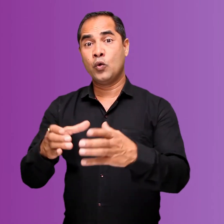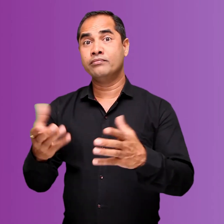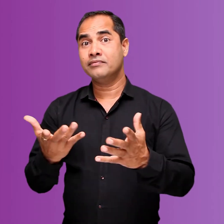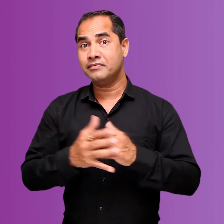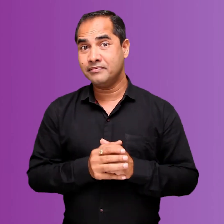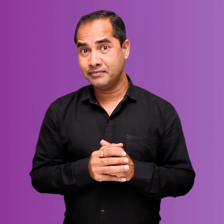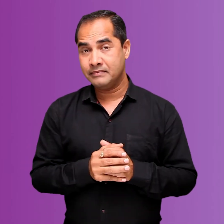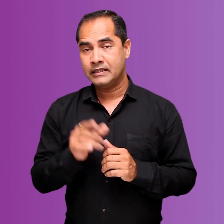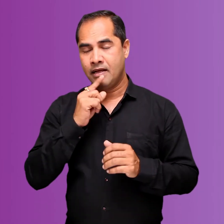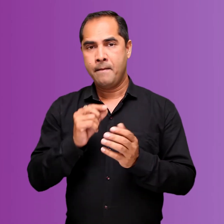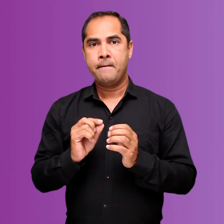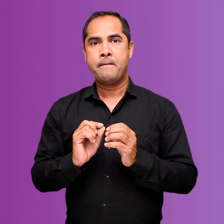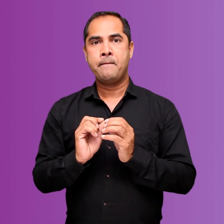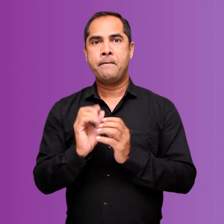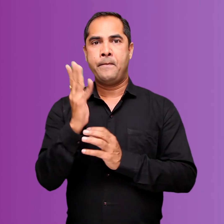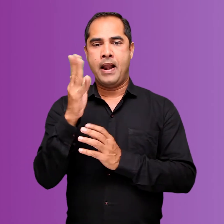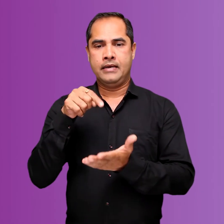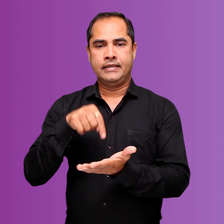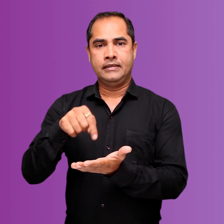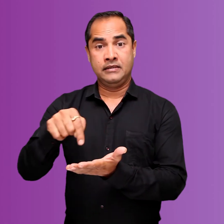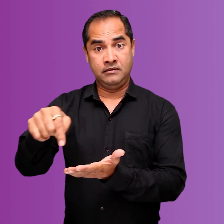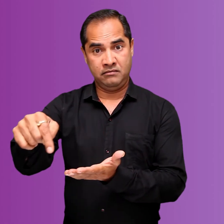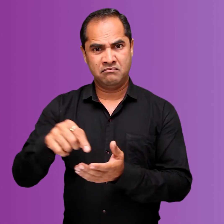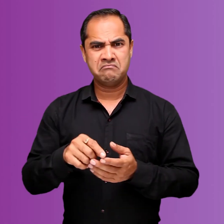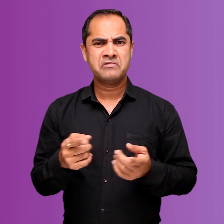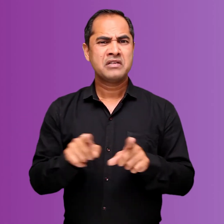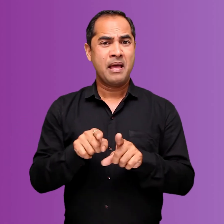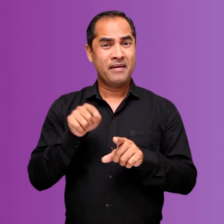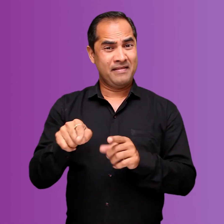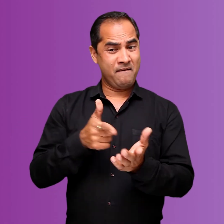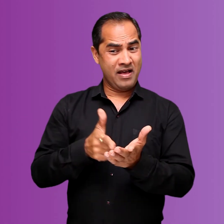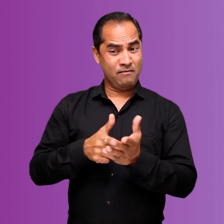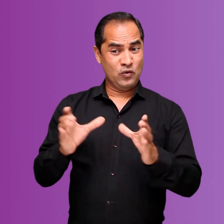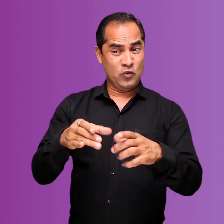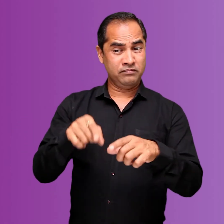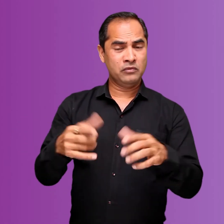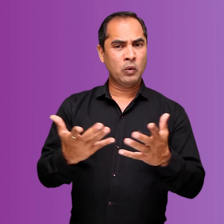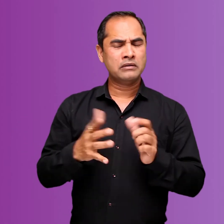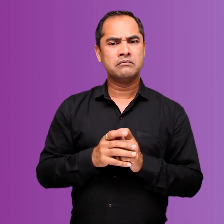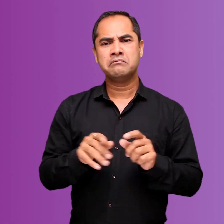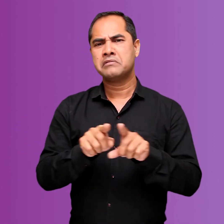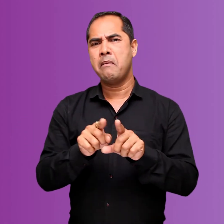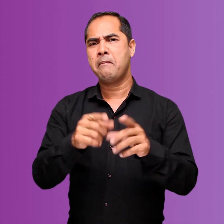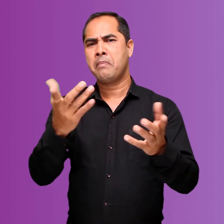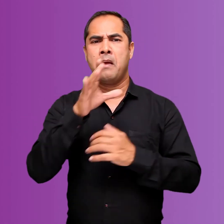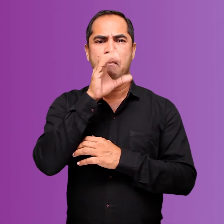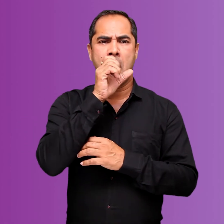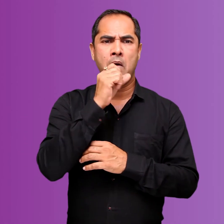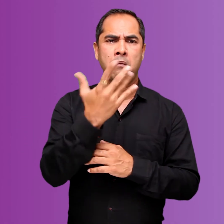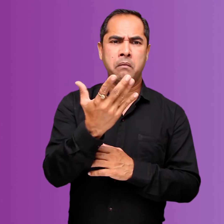the next group is plantation. Plantation is also a type of commercial farming.